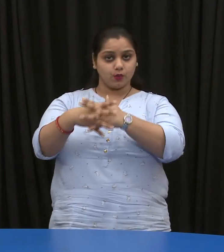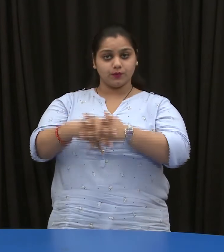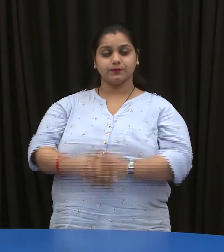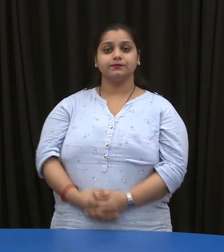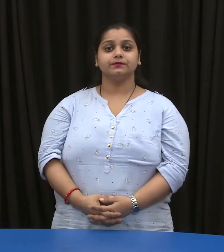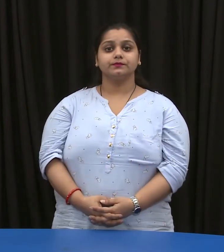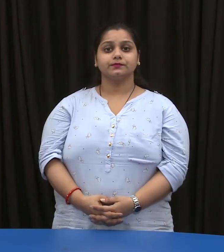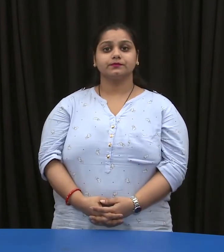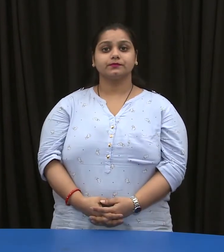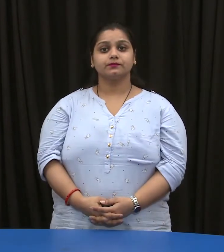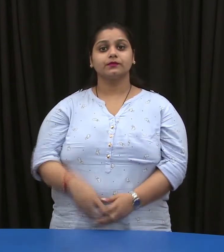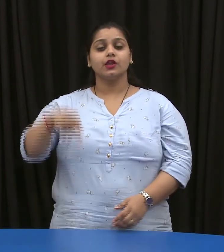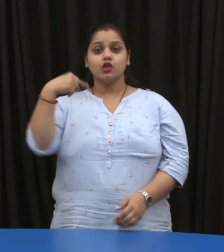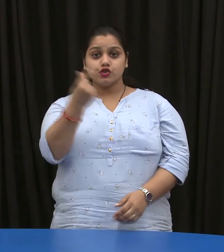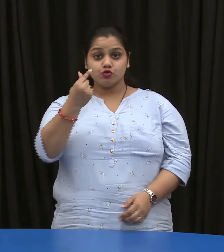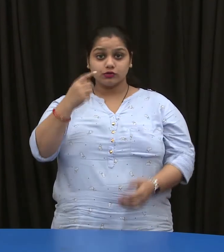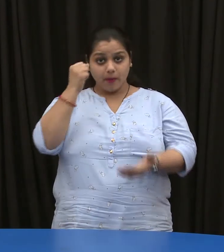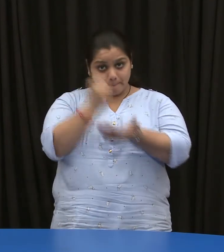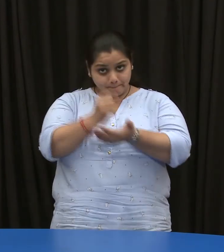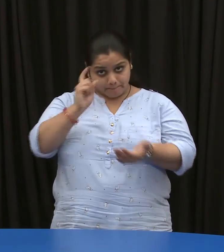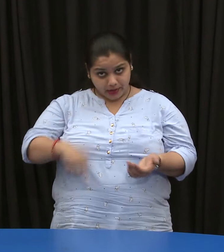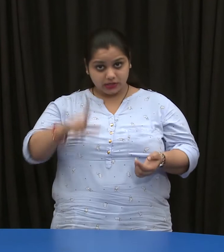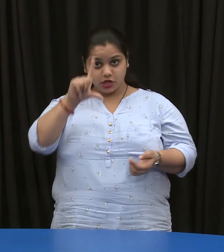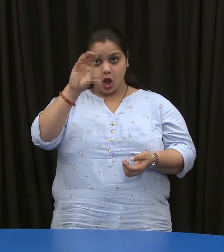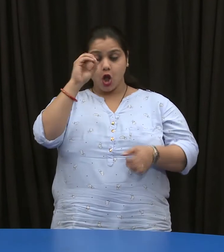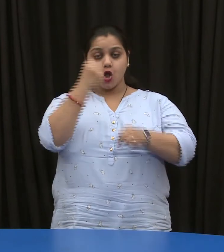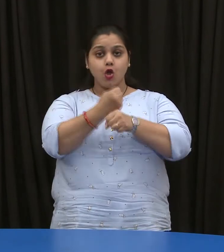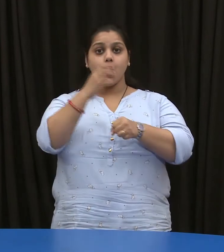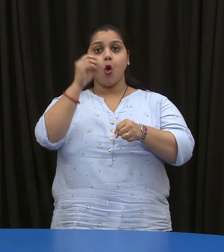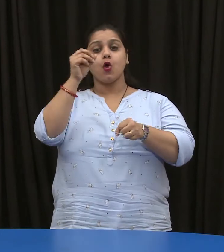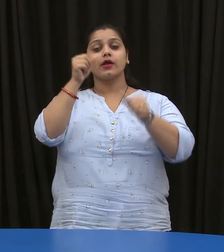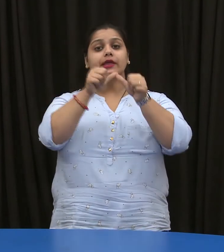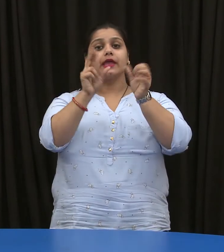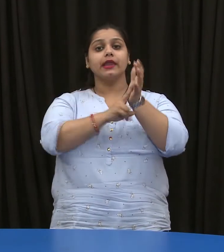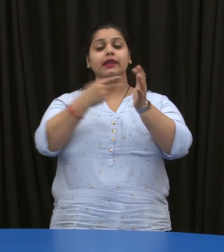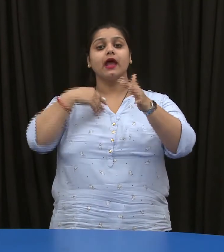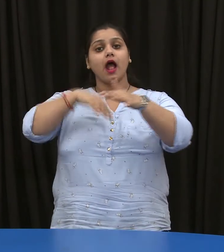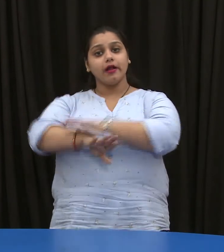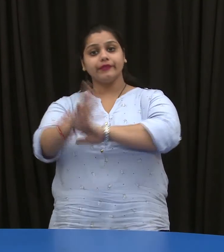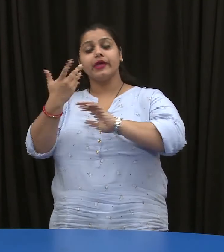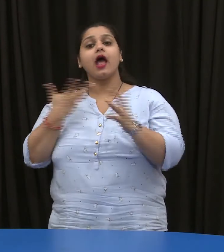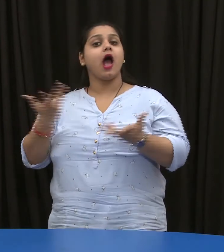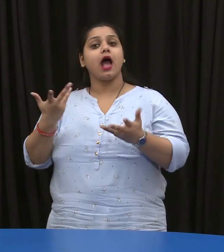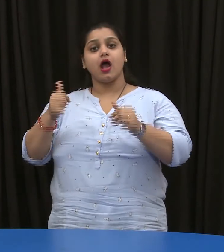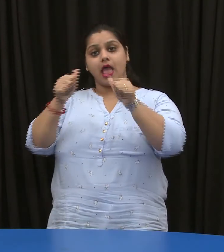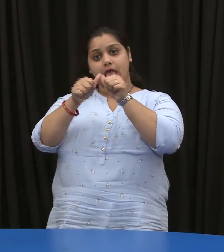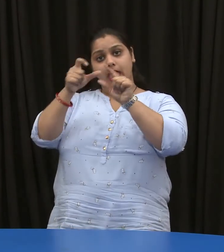The user must log in as an Administrator or